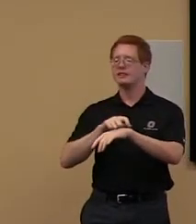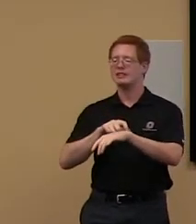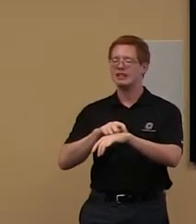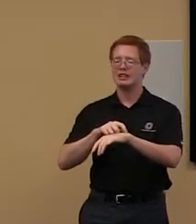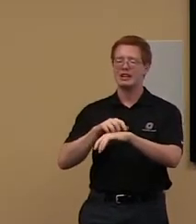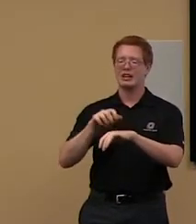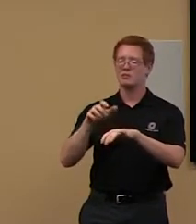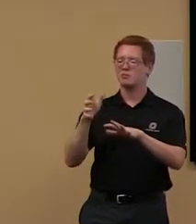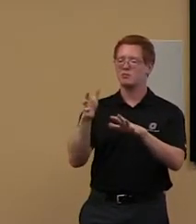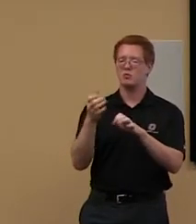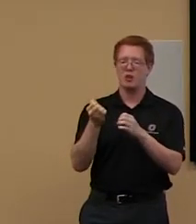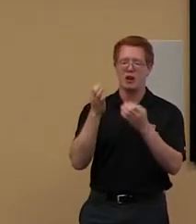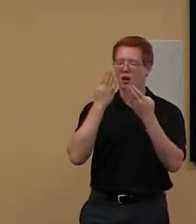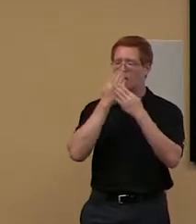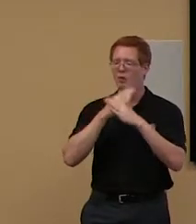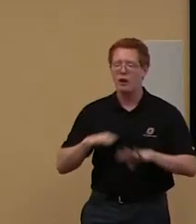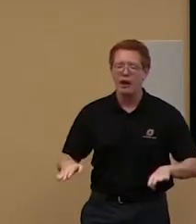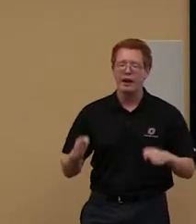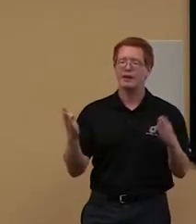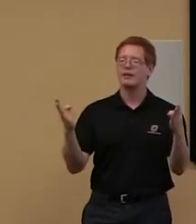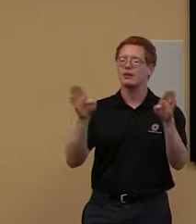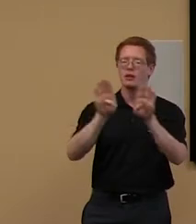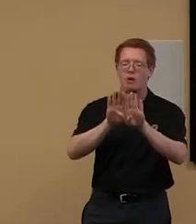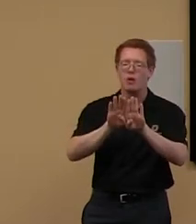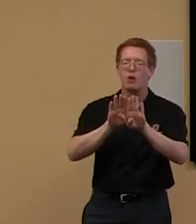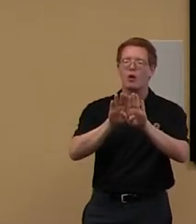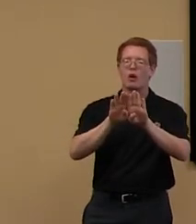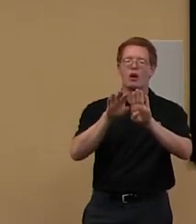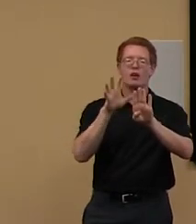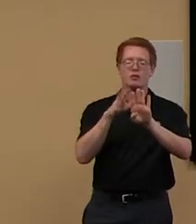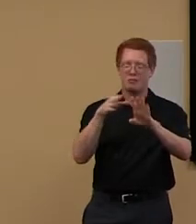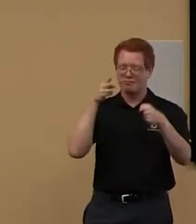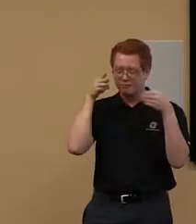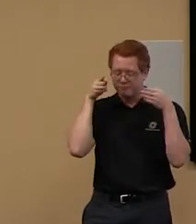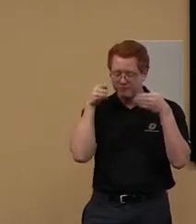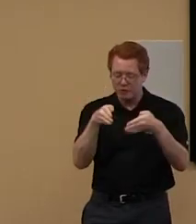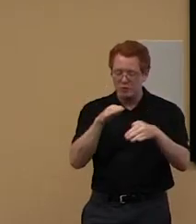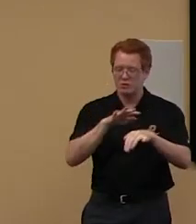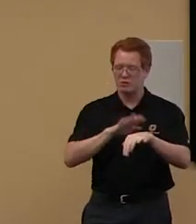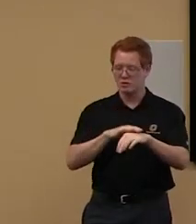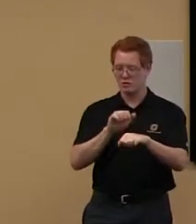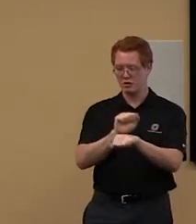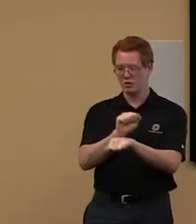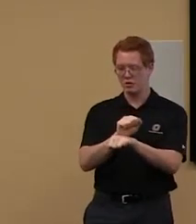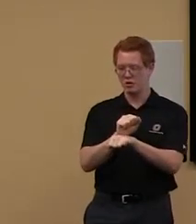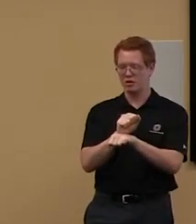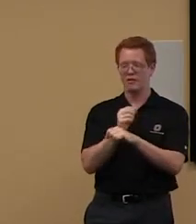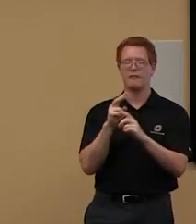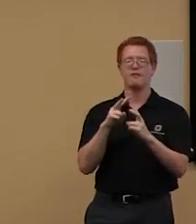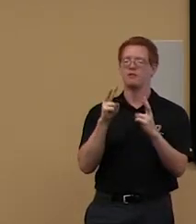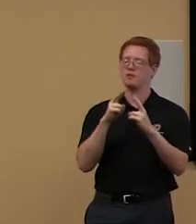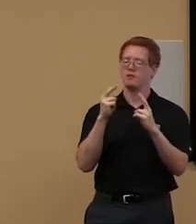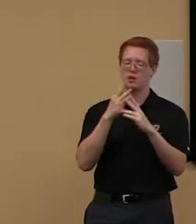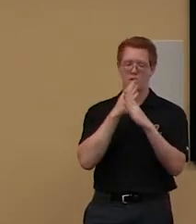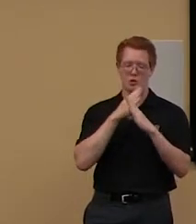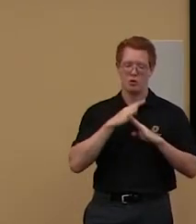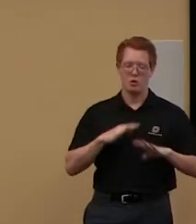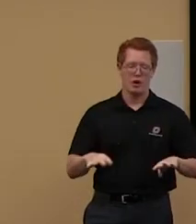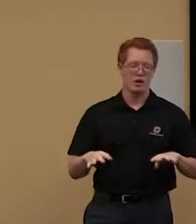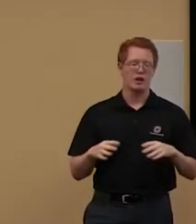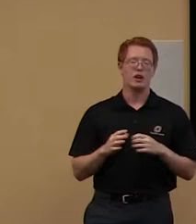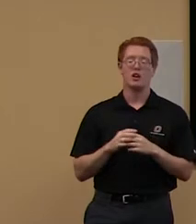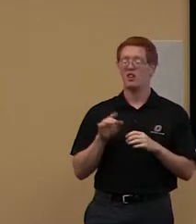and you want to just go in somewhere, close the door and have that focus. They're, they're quite quiet. They also have a